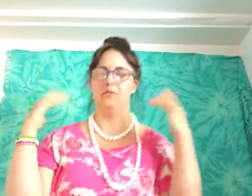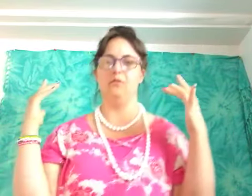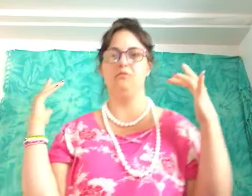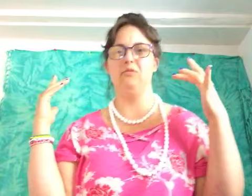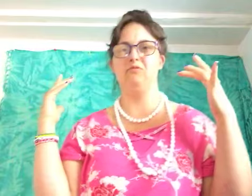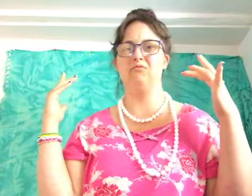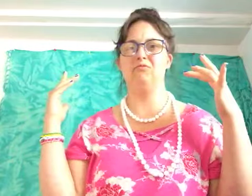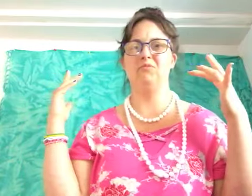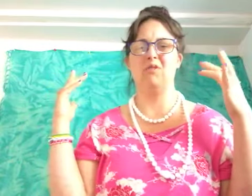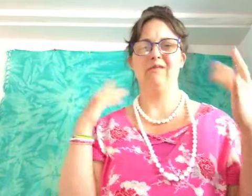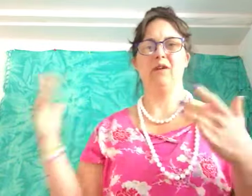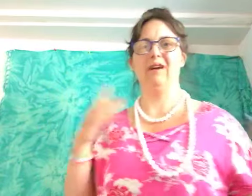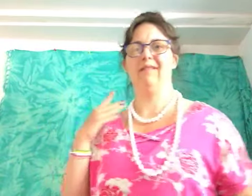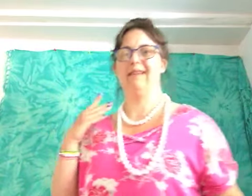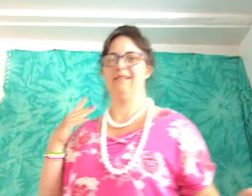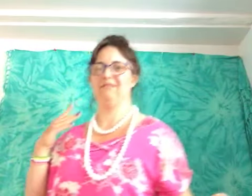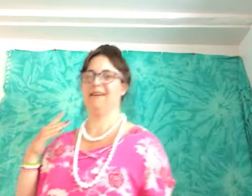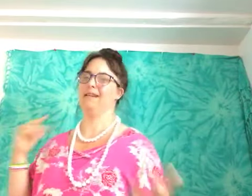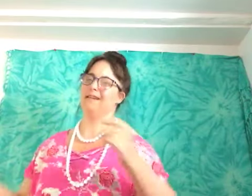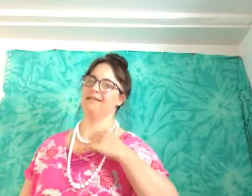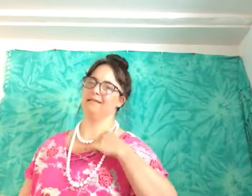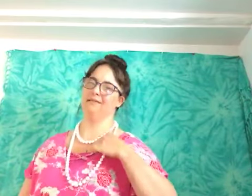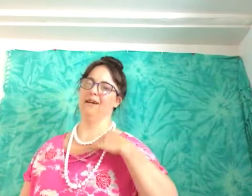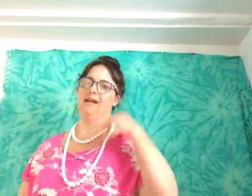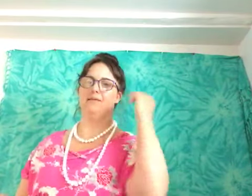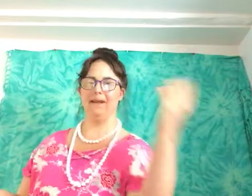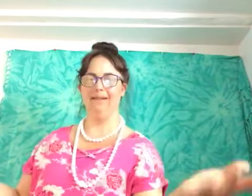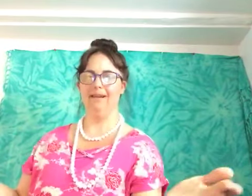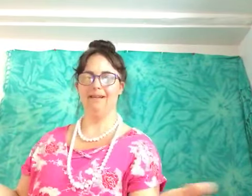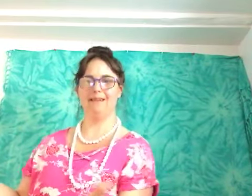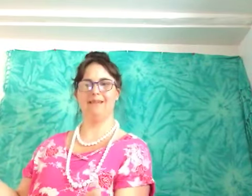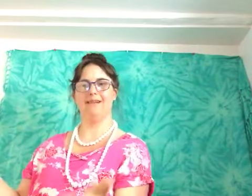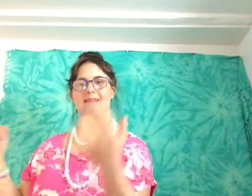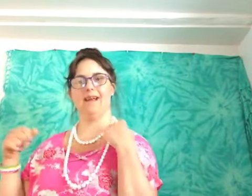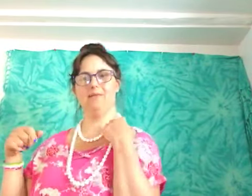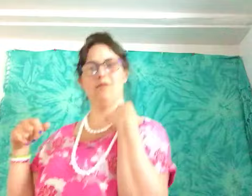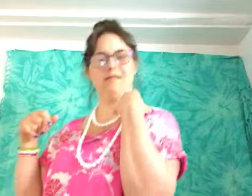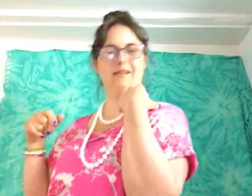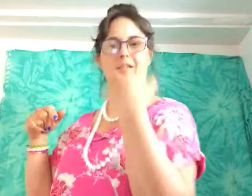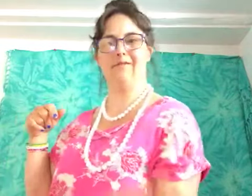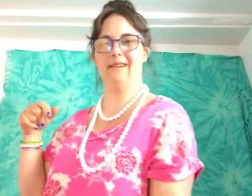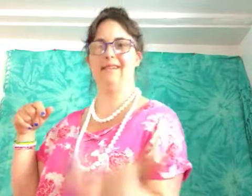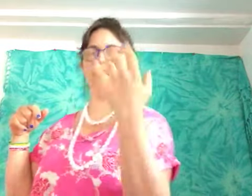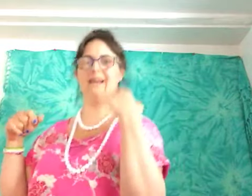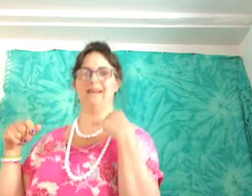to review everything i just said so being consistent and posting often and